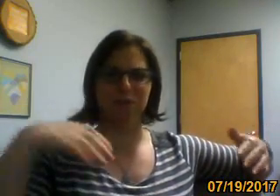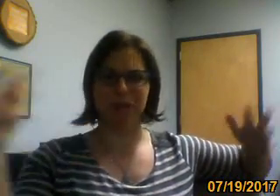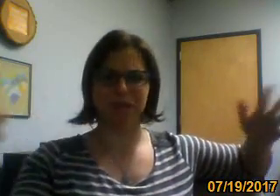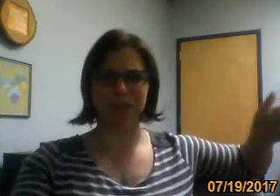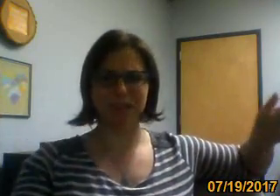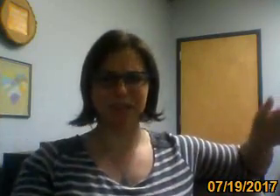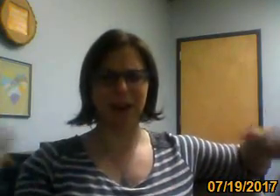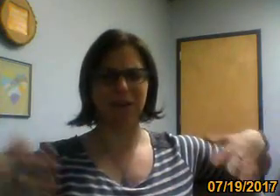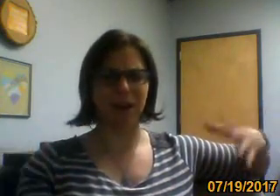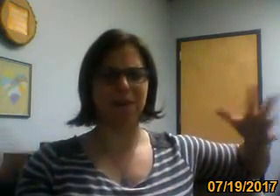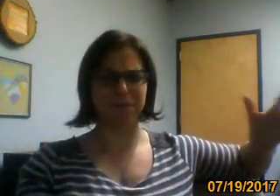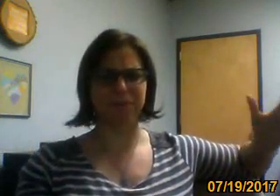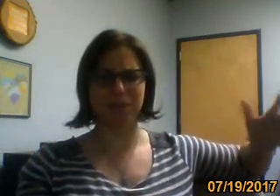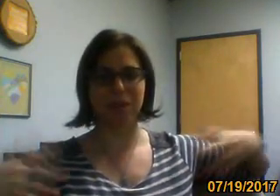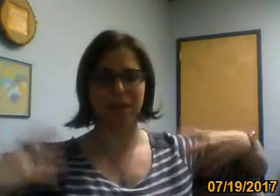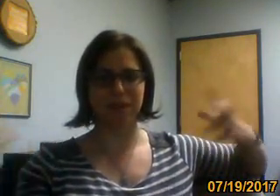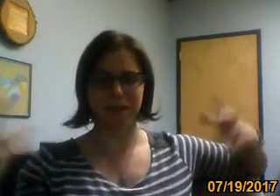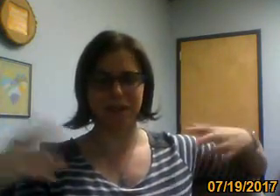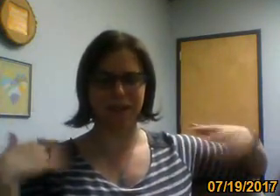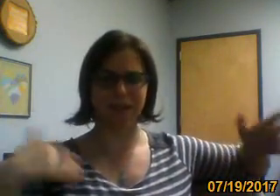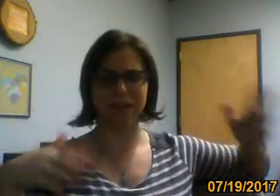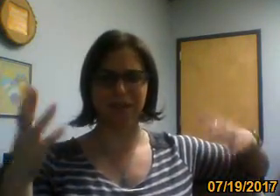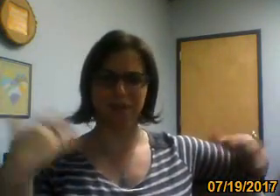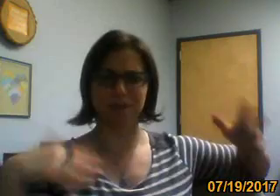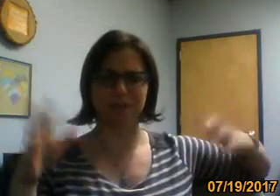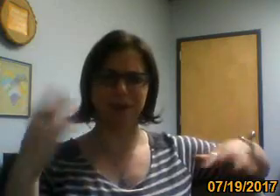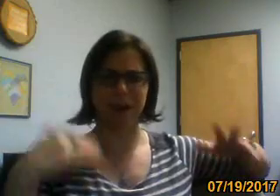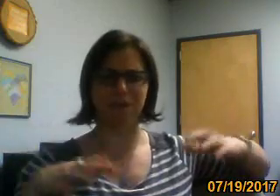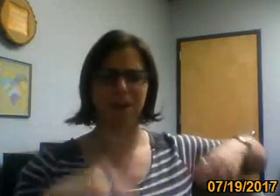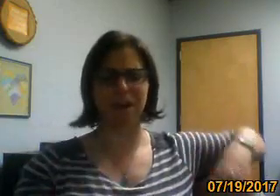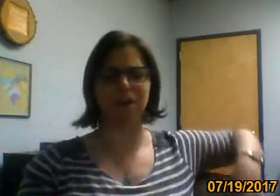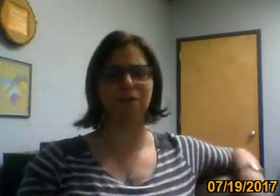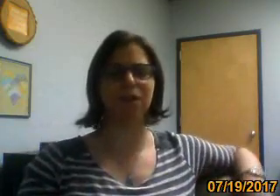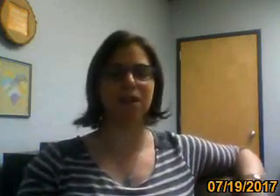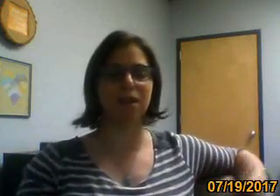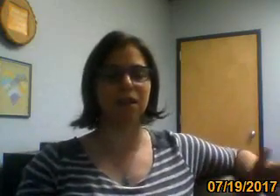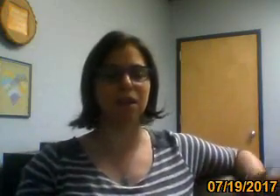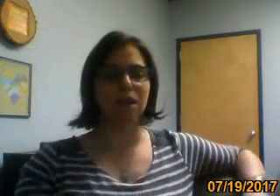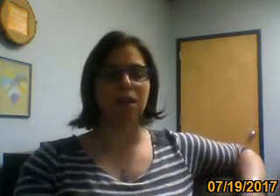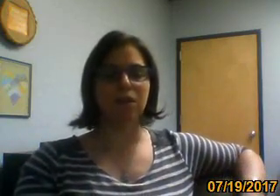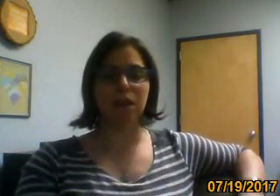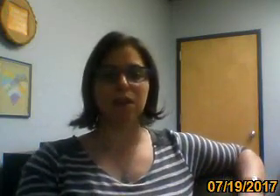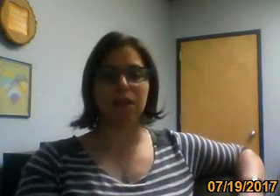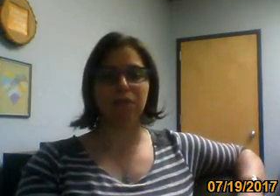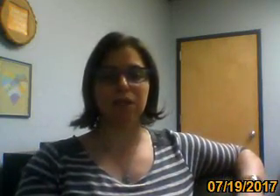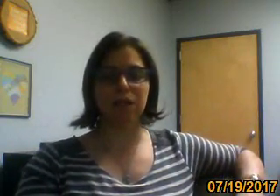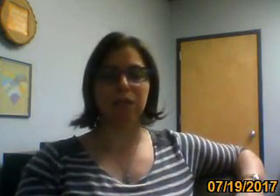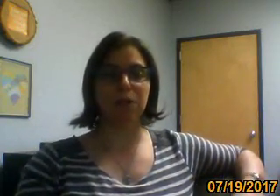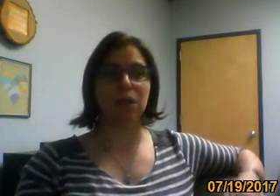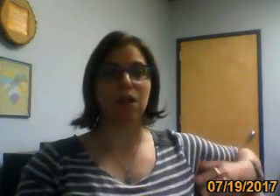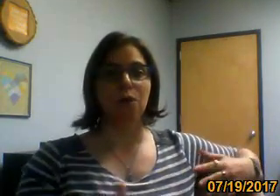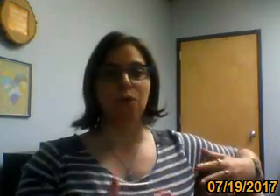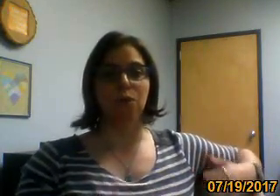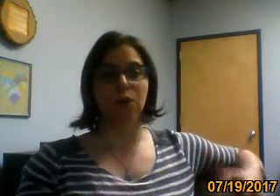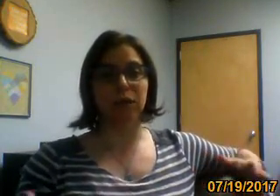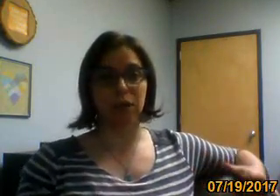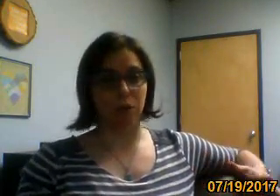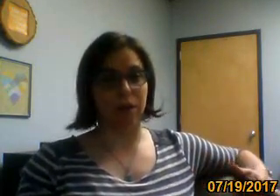people drink the entire time so that they're, like, get loose and out of their head and everything. you know, that can definitely be really